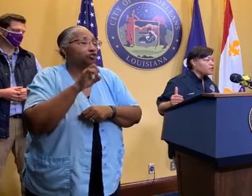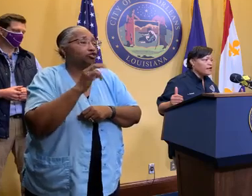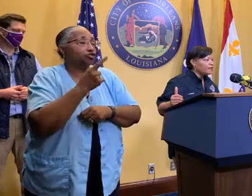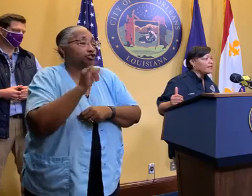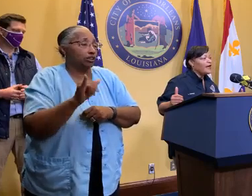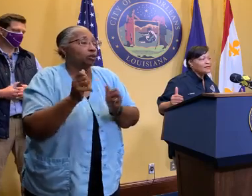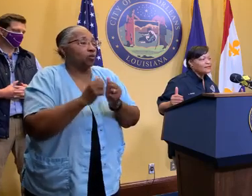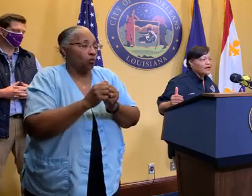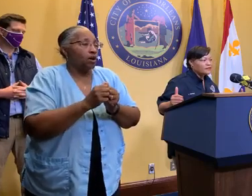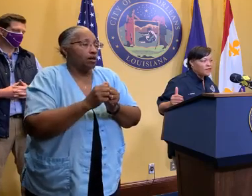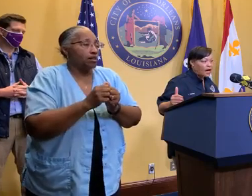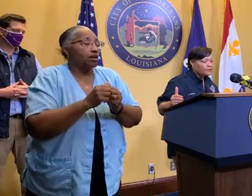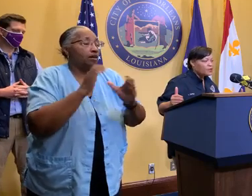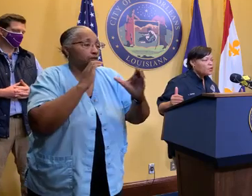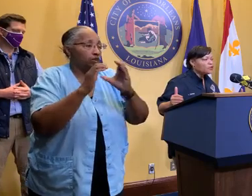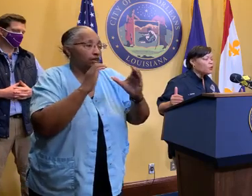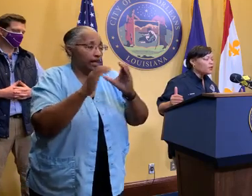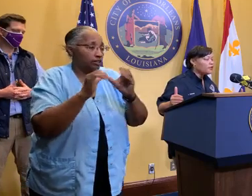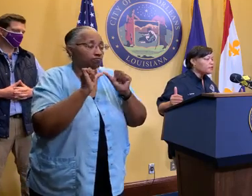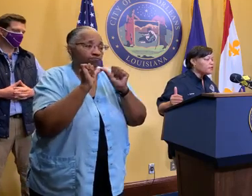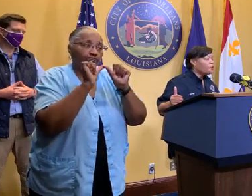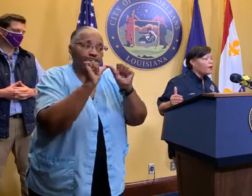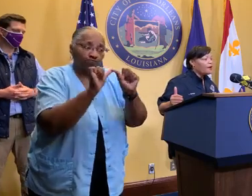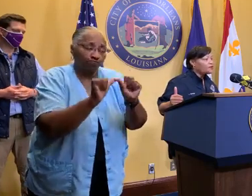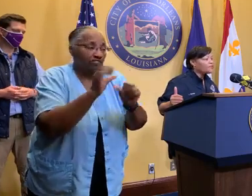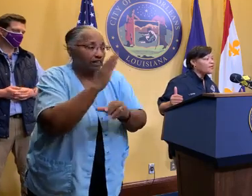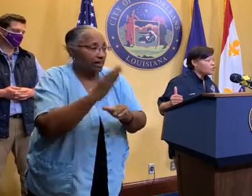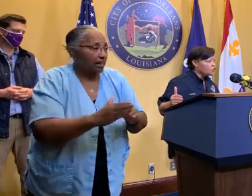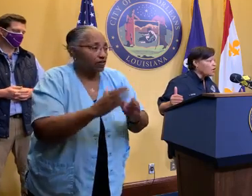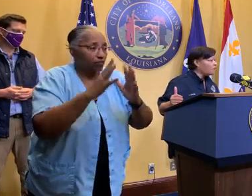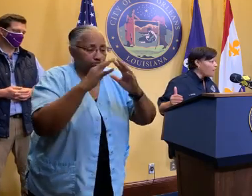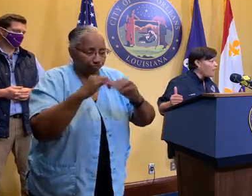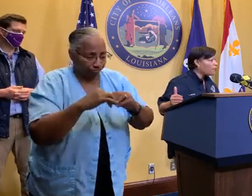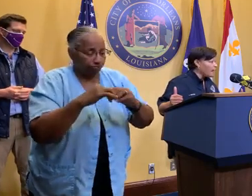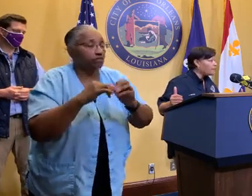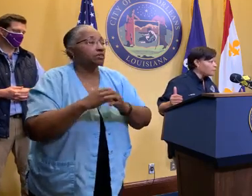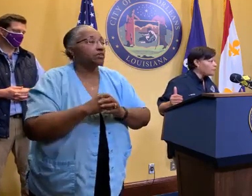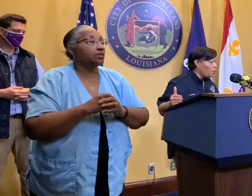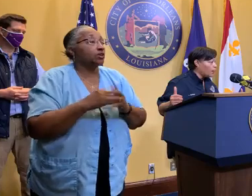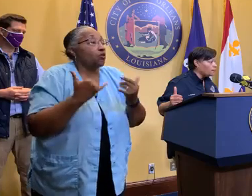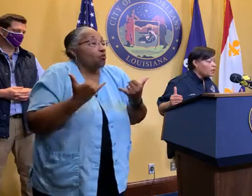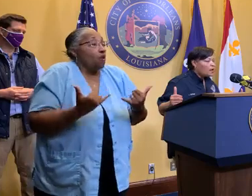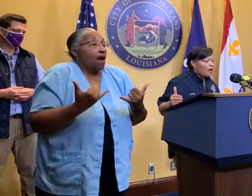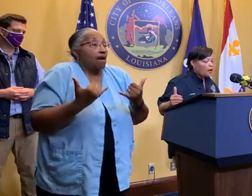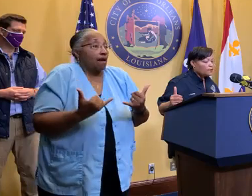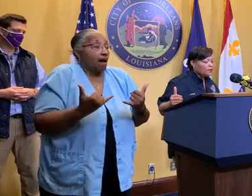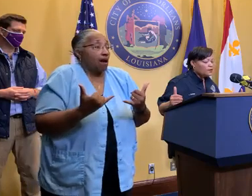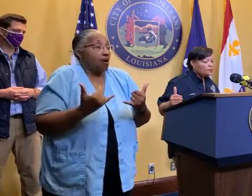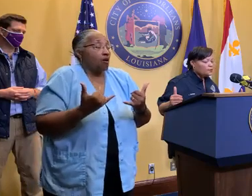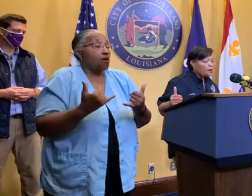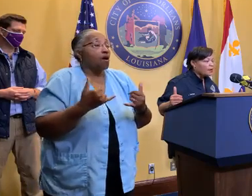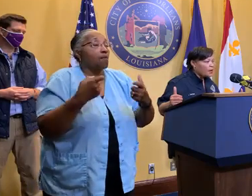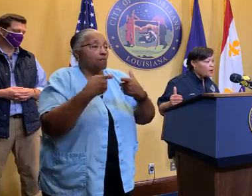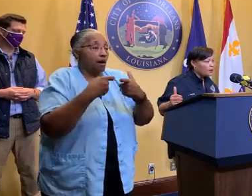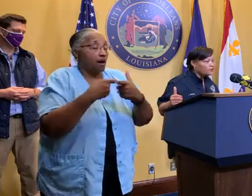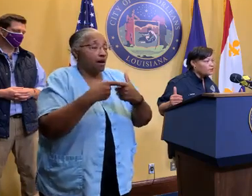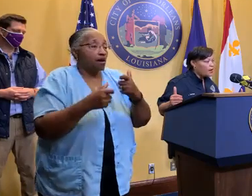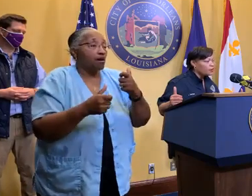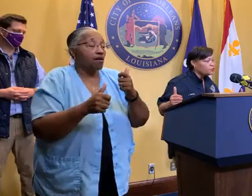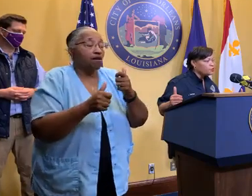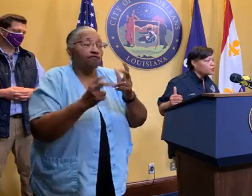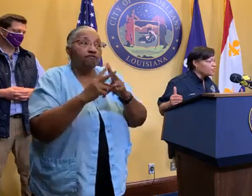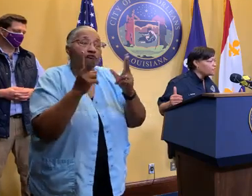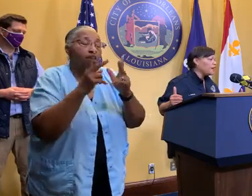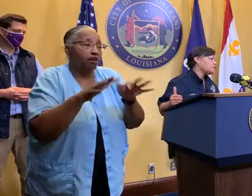communication that it has not stopped. So it is the prioritization of power at this point. The priorities